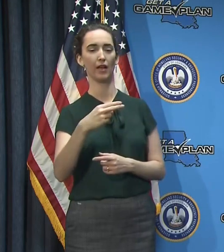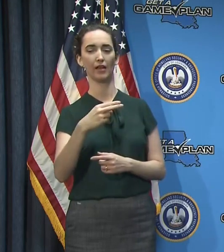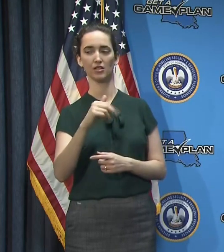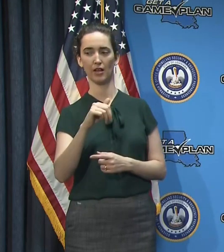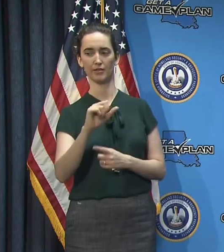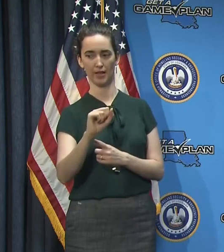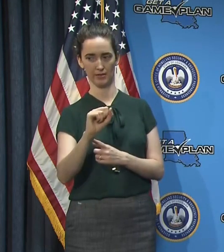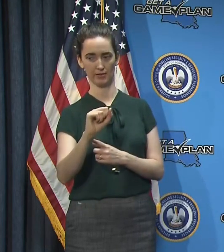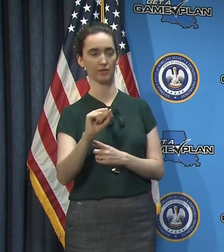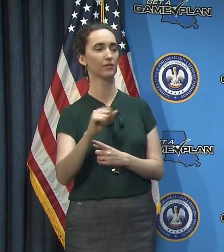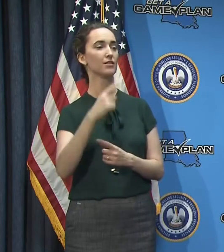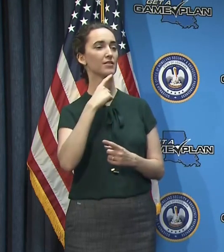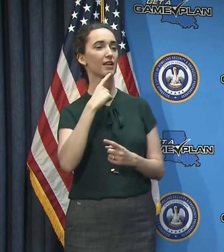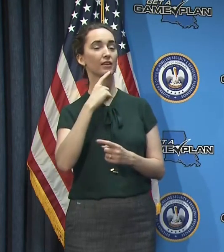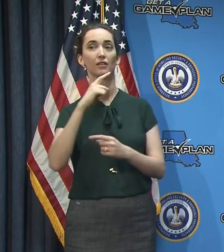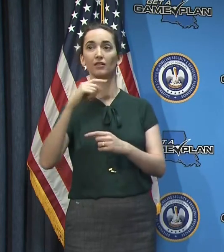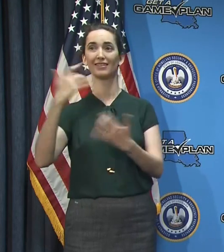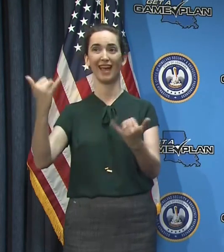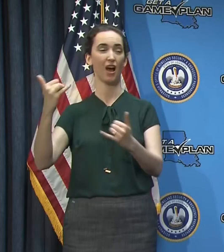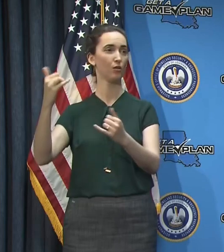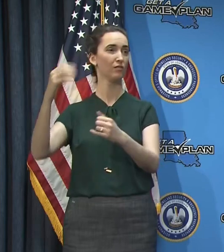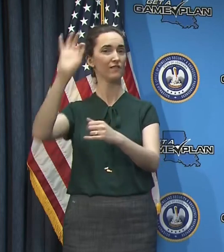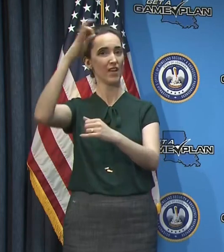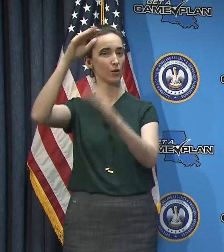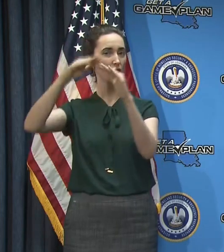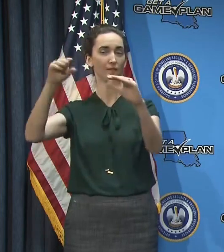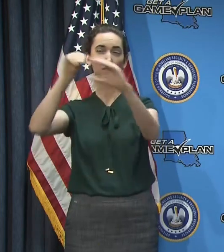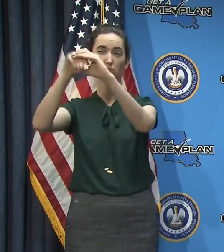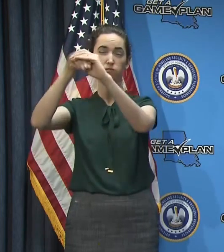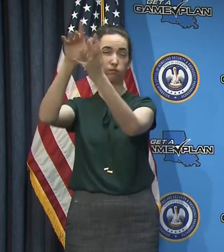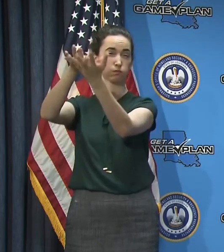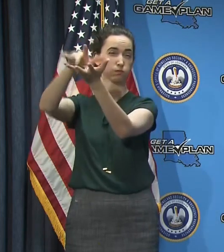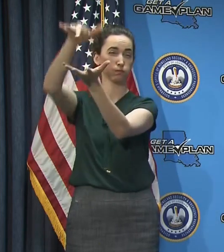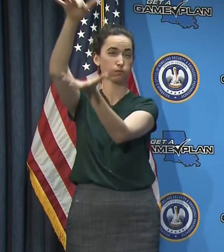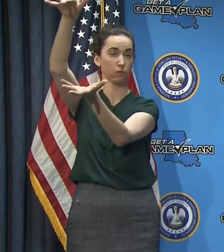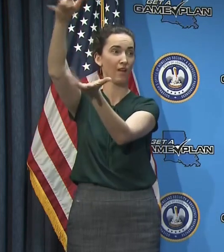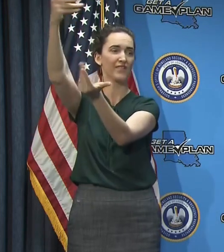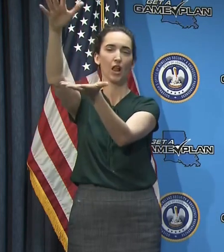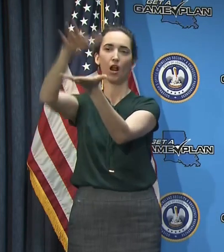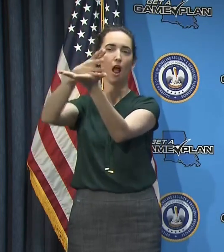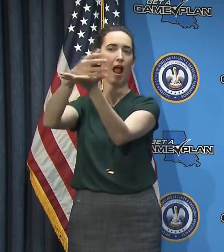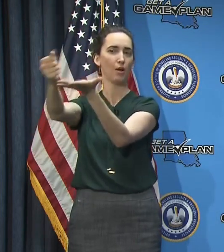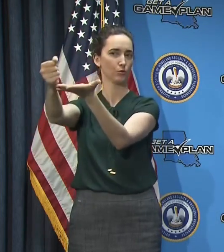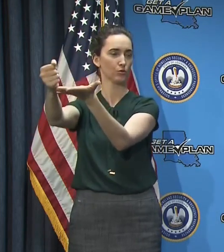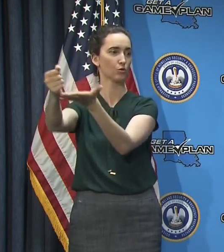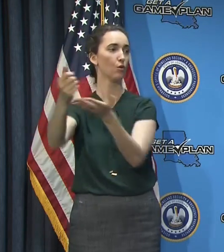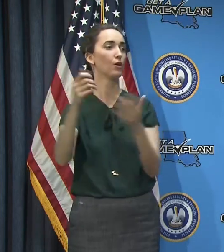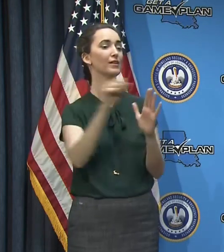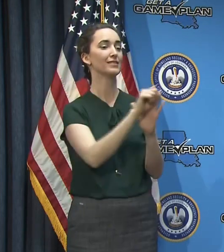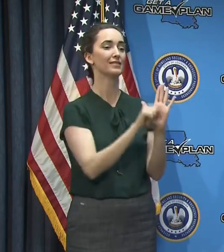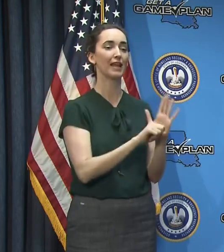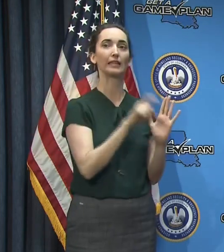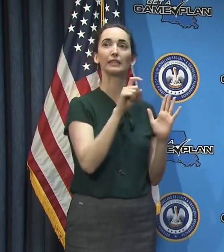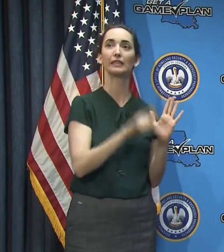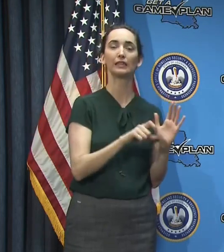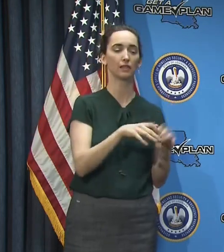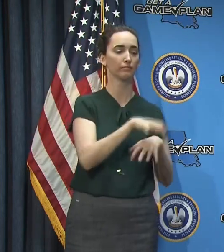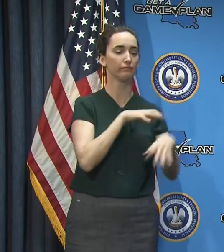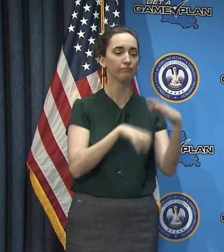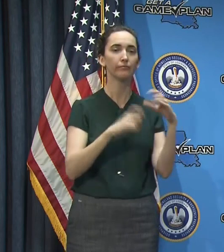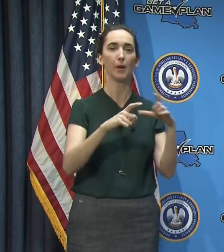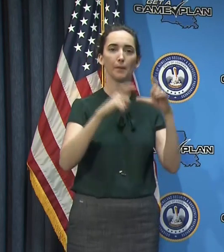has been depleted and there, there is nothing to, um, to give States right now in terms of PPE ventilators, those kinds of things.